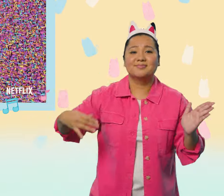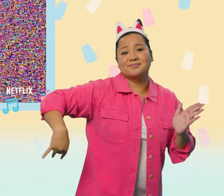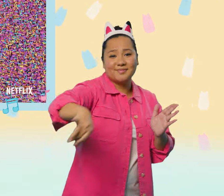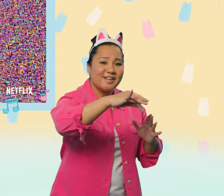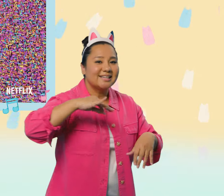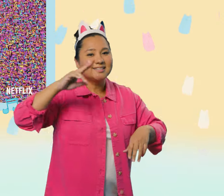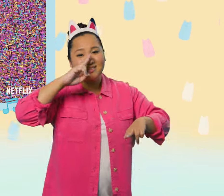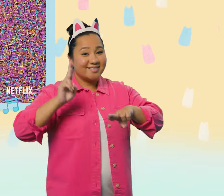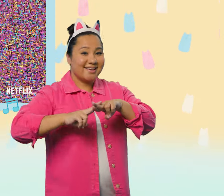sprinkle time!